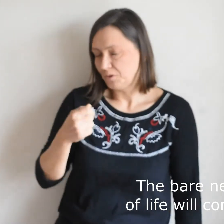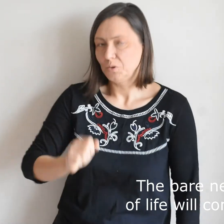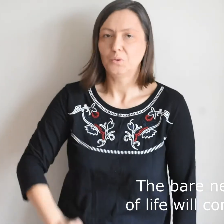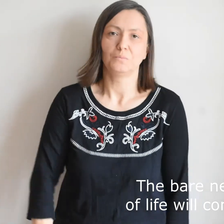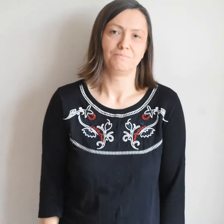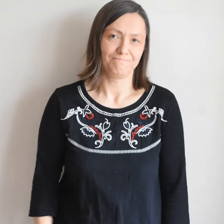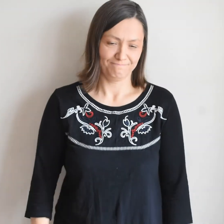The